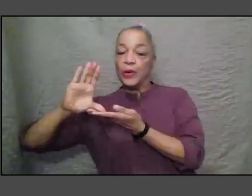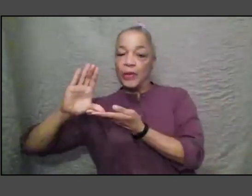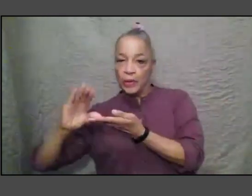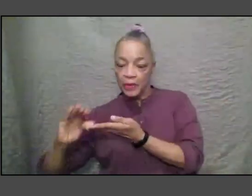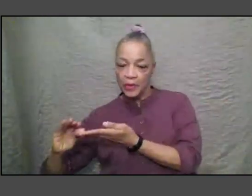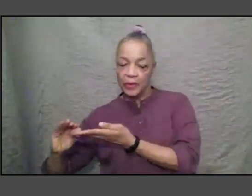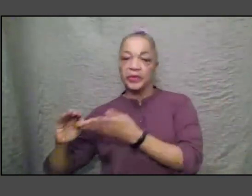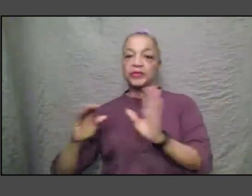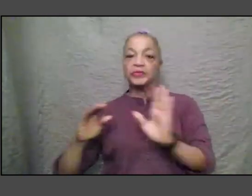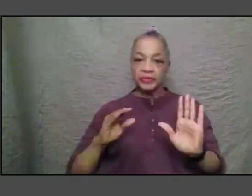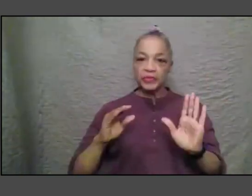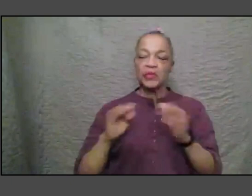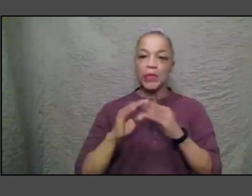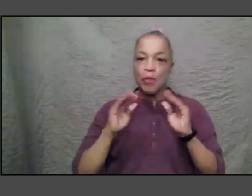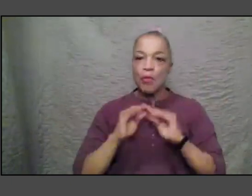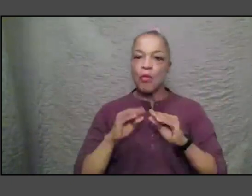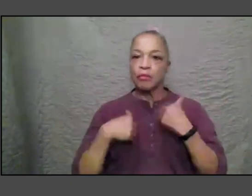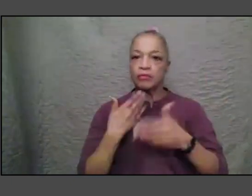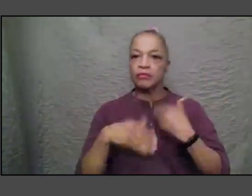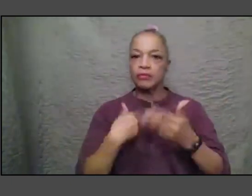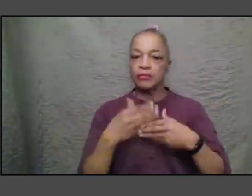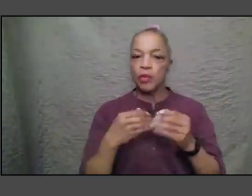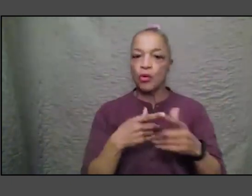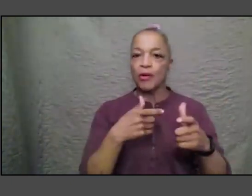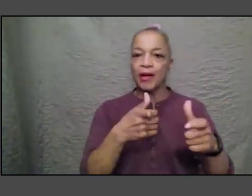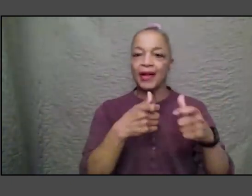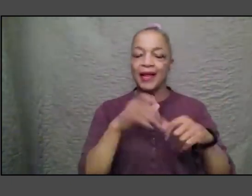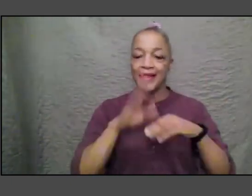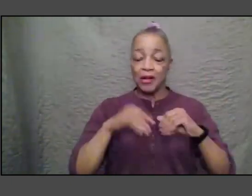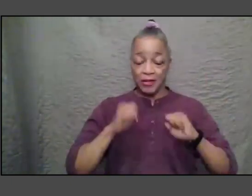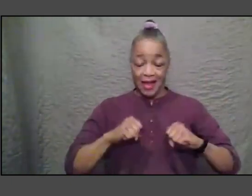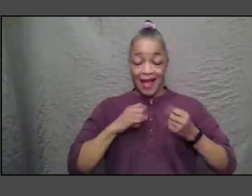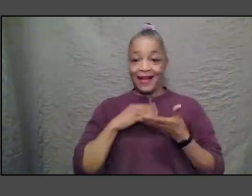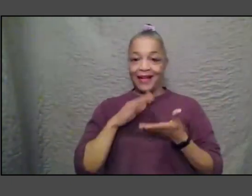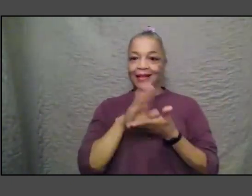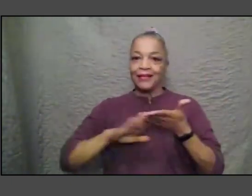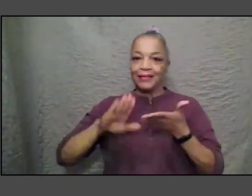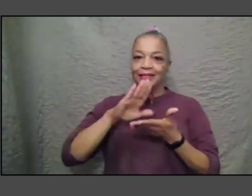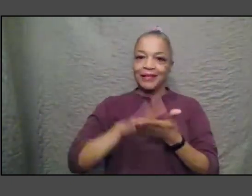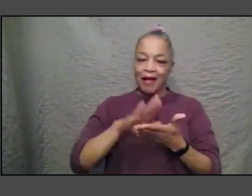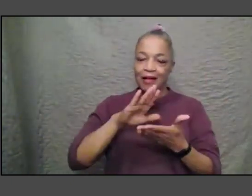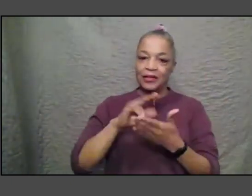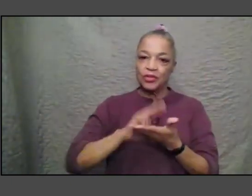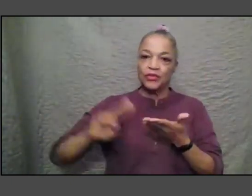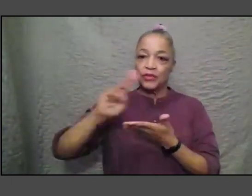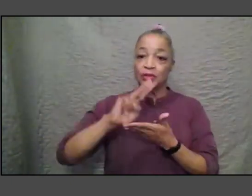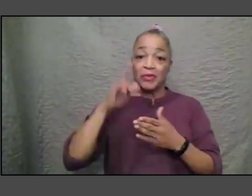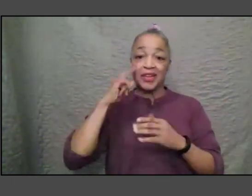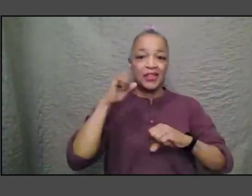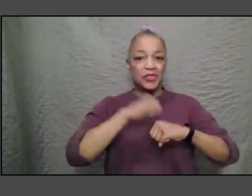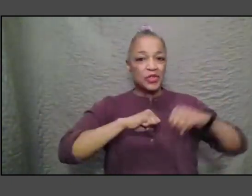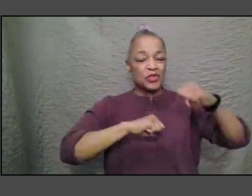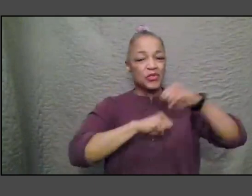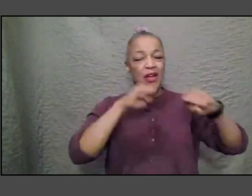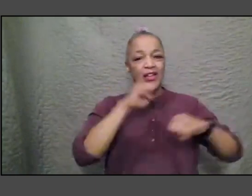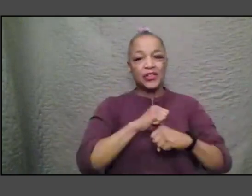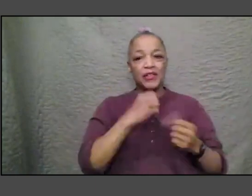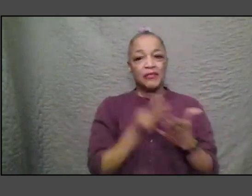quickly than you can in the academy because of the structures of philanthropy philanthropy is not free space it has